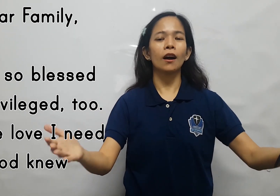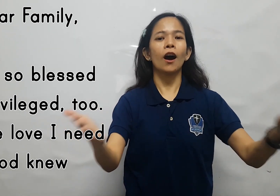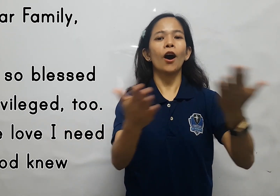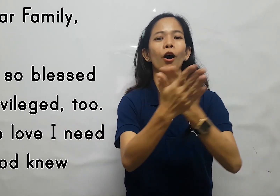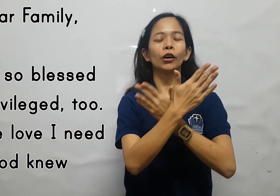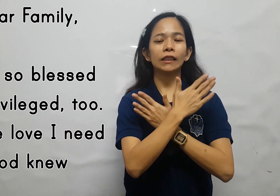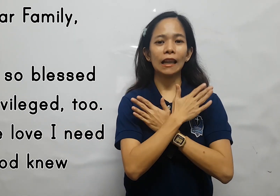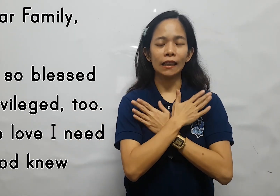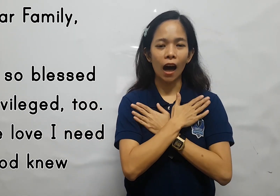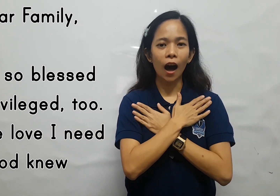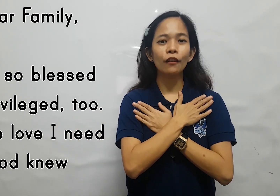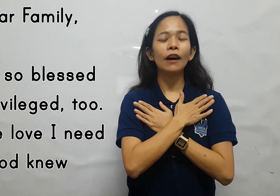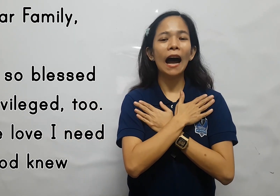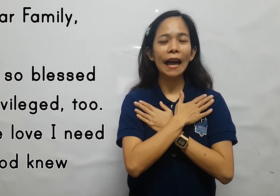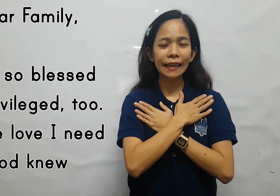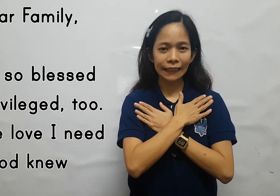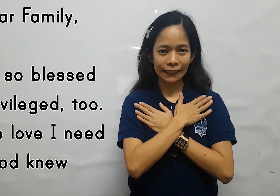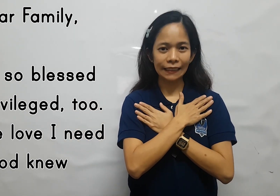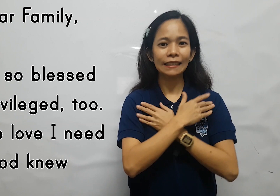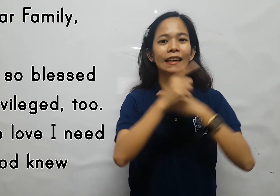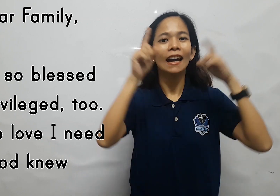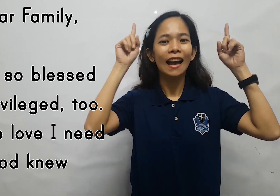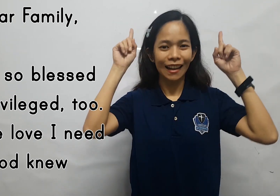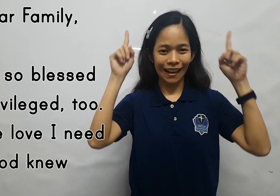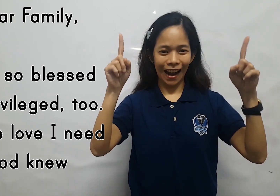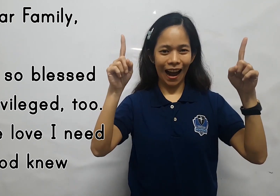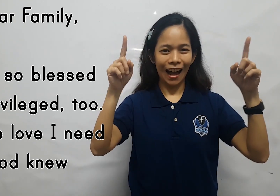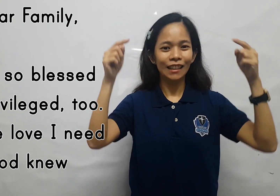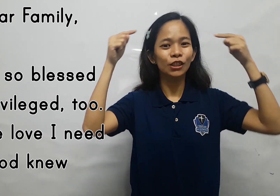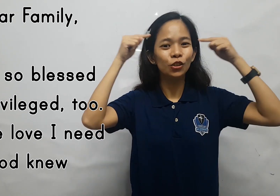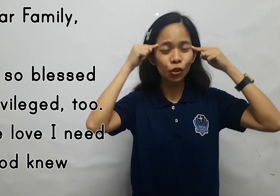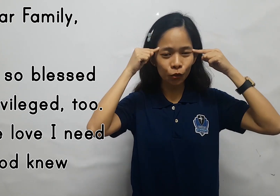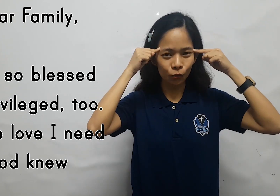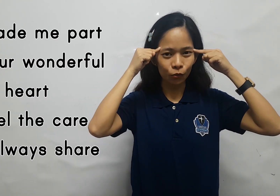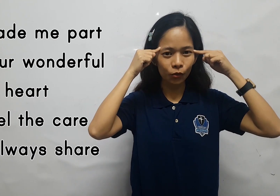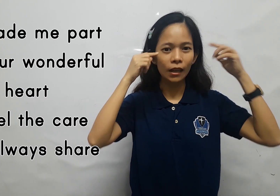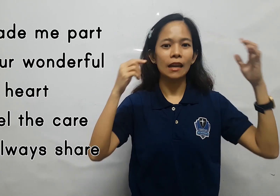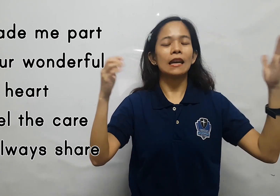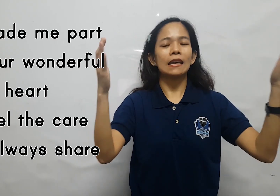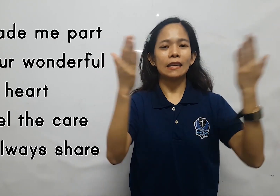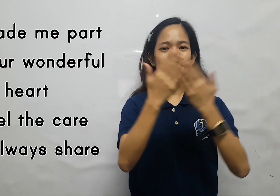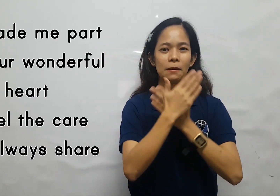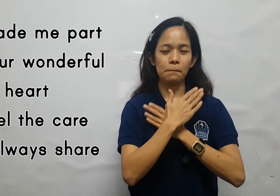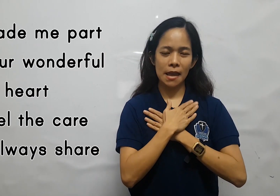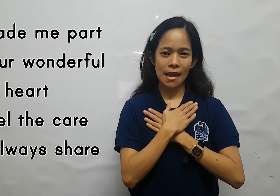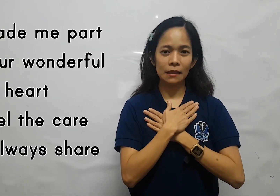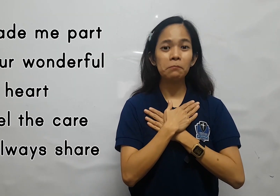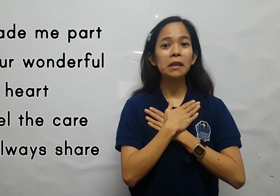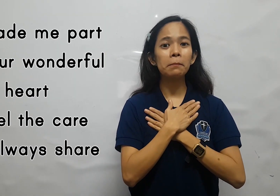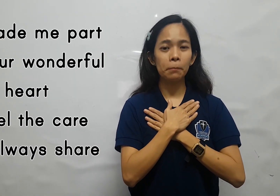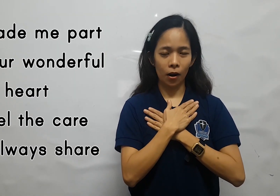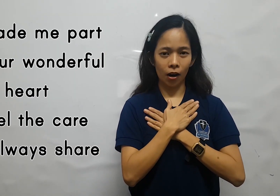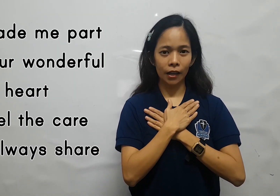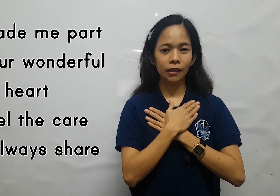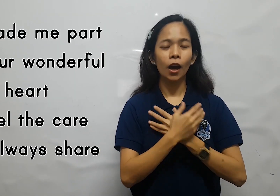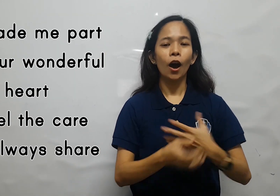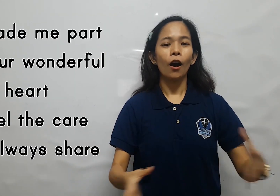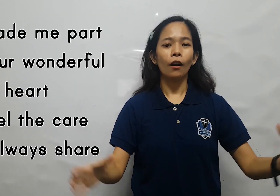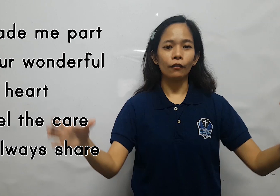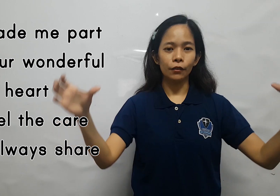all the love I need, God knew. He made me part of